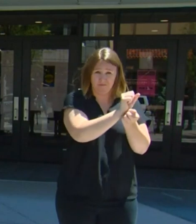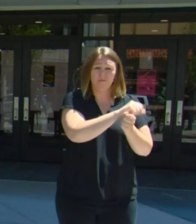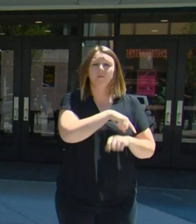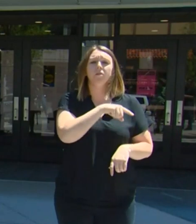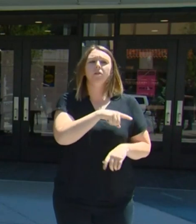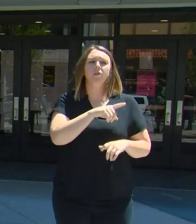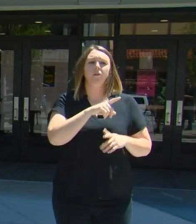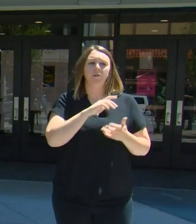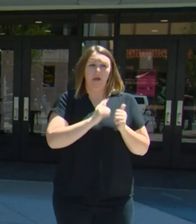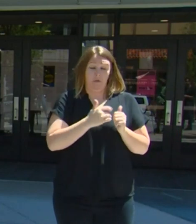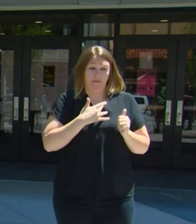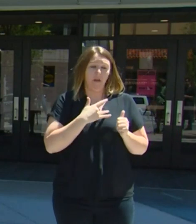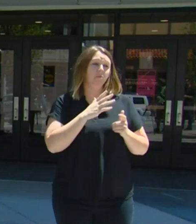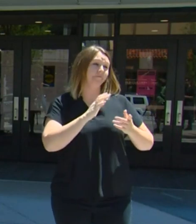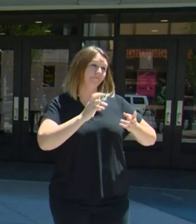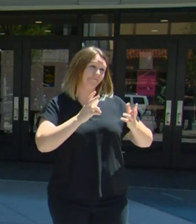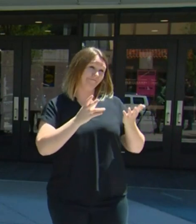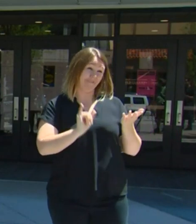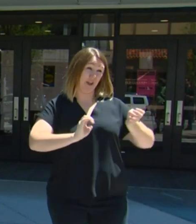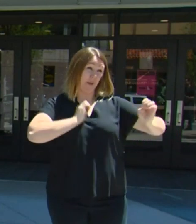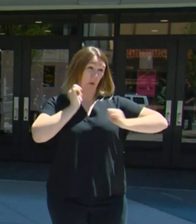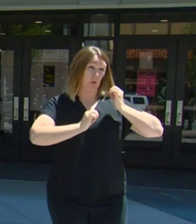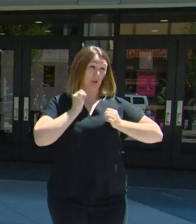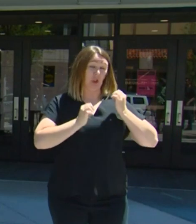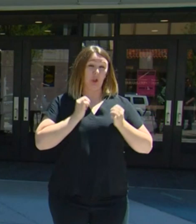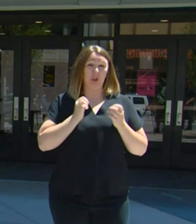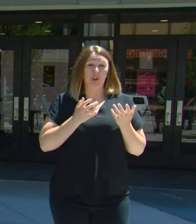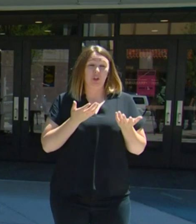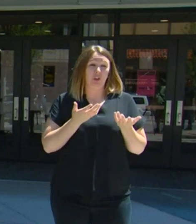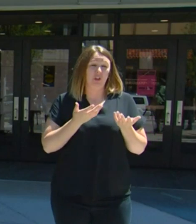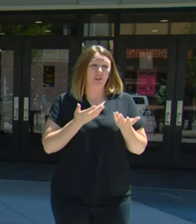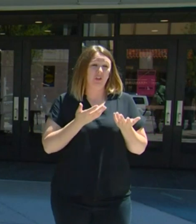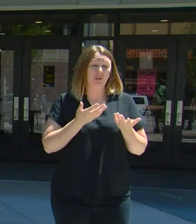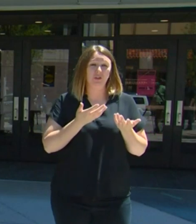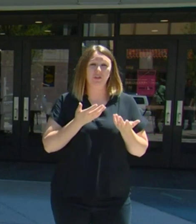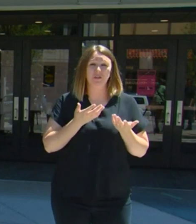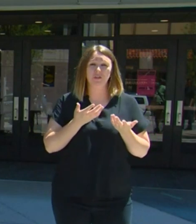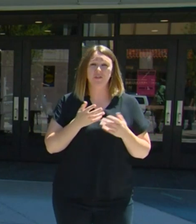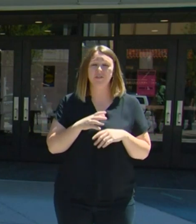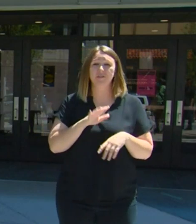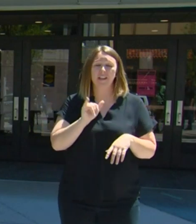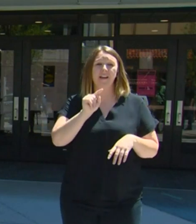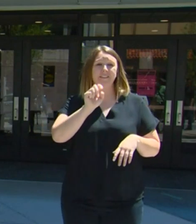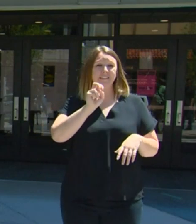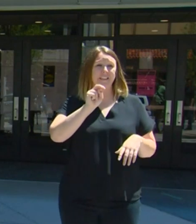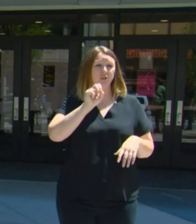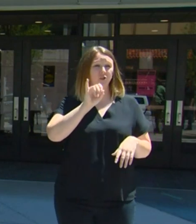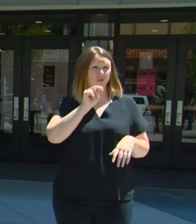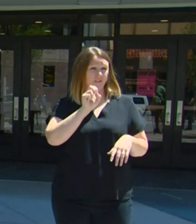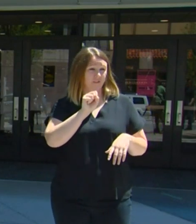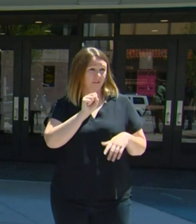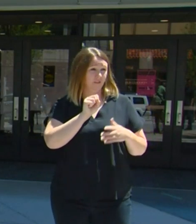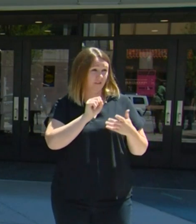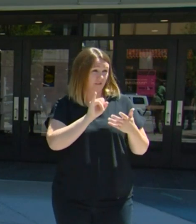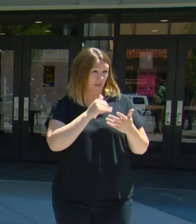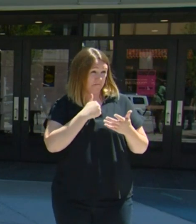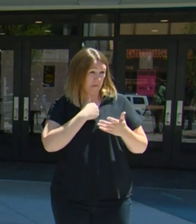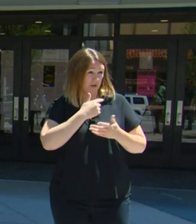uh, there were some tensions, if you will, maybe I'm paraphrasing, but how did we feel it went? Is that correct?